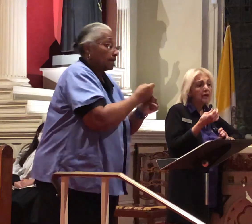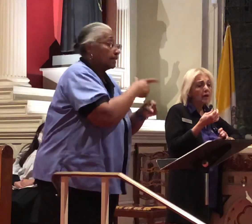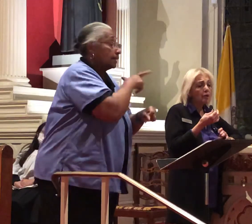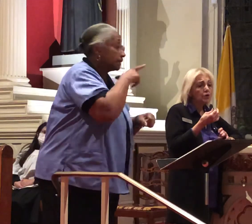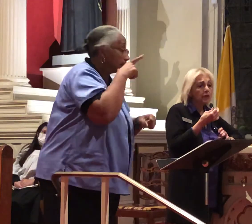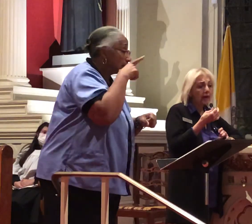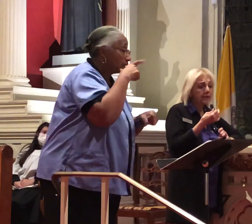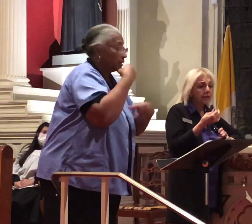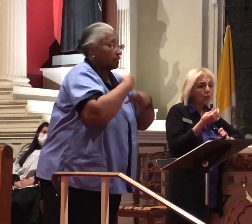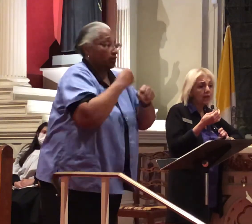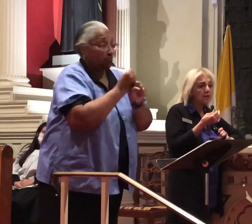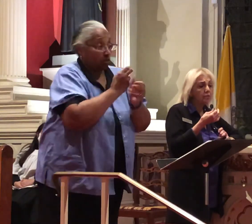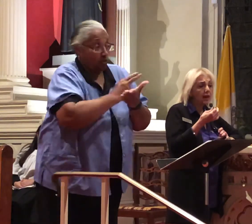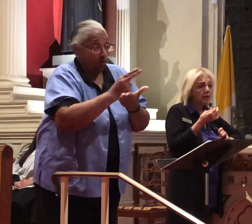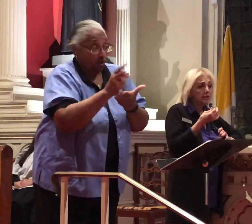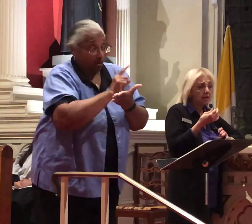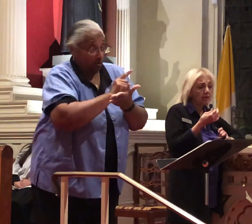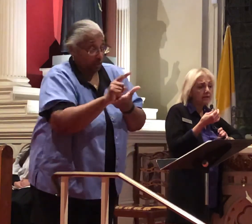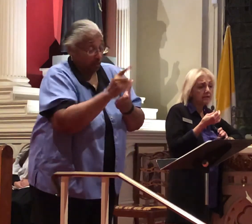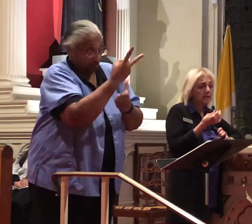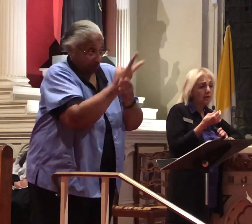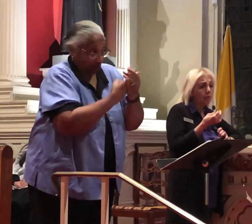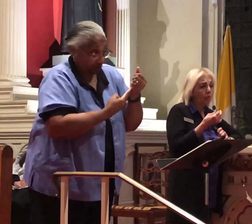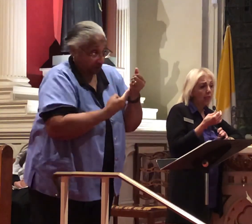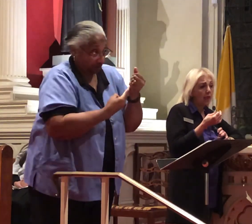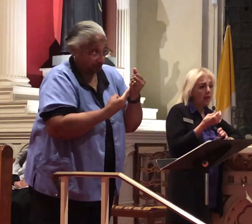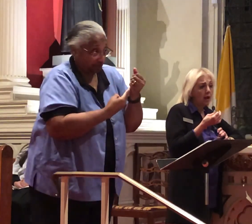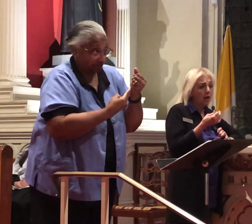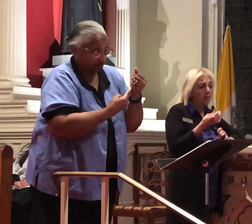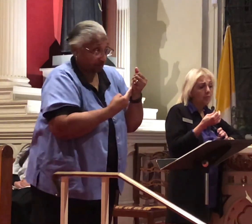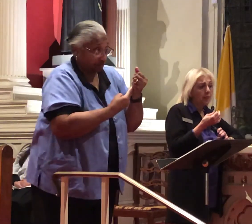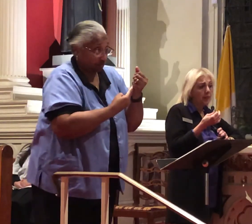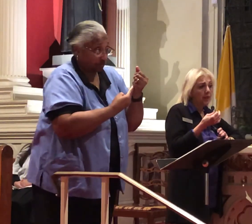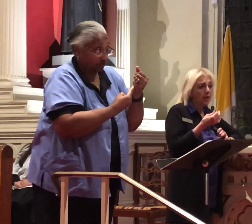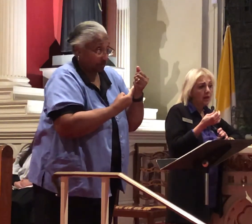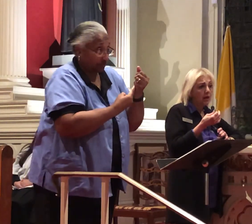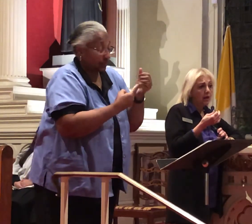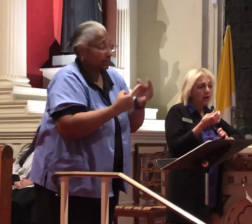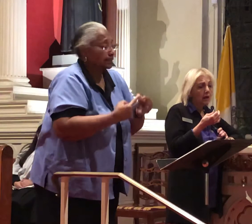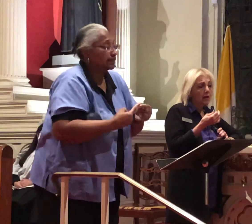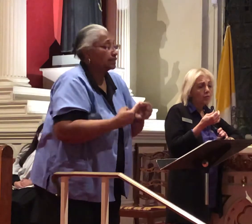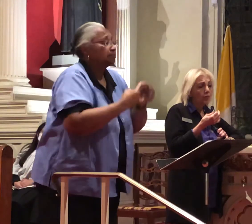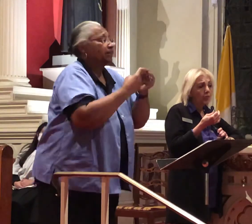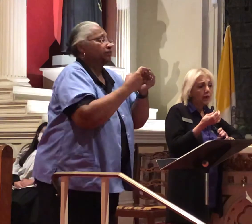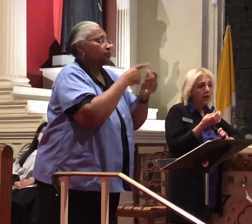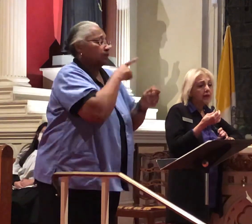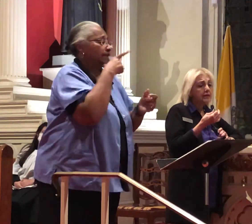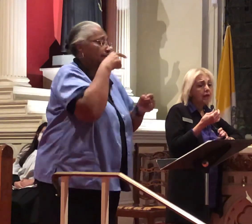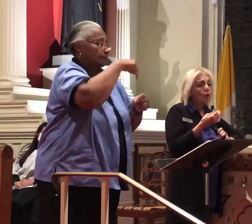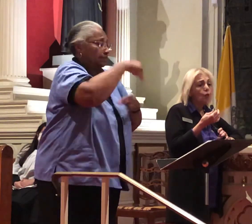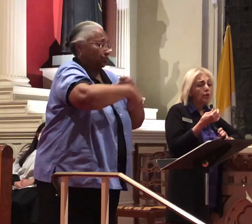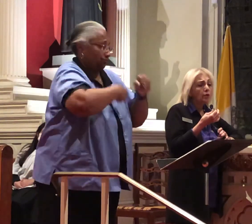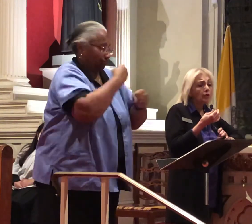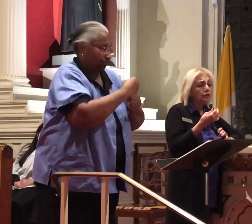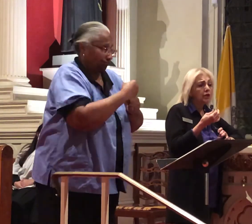very special Lent and Holy Week